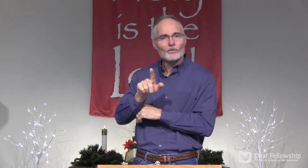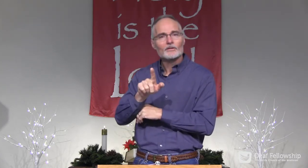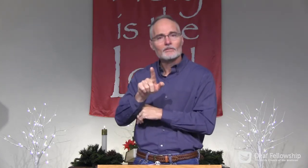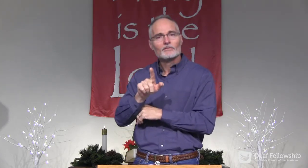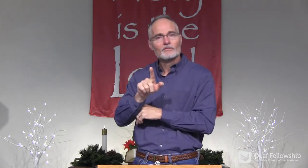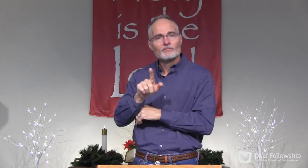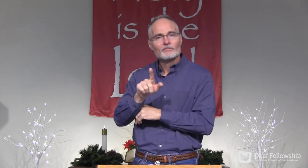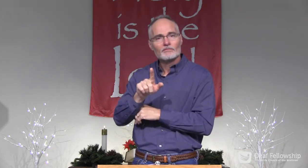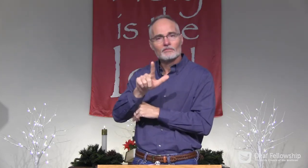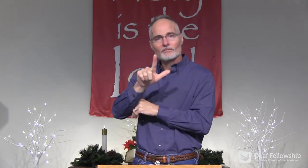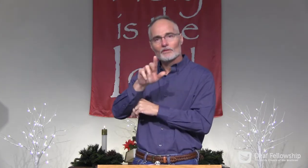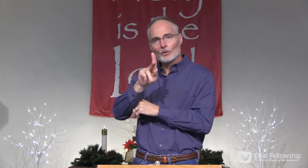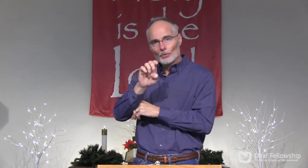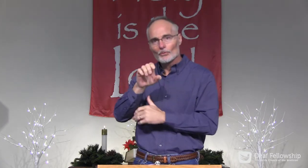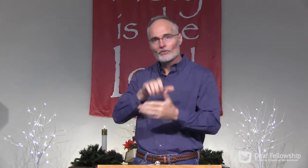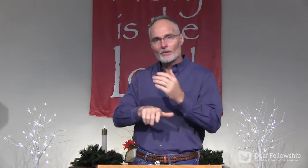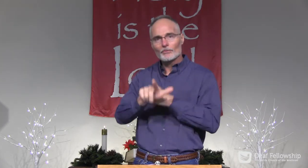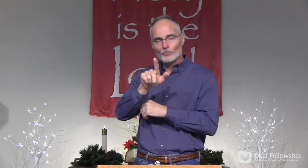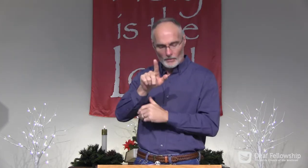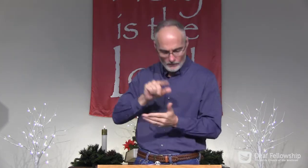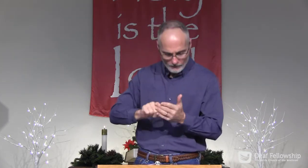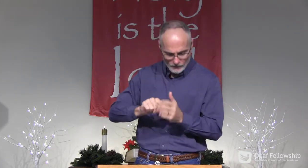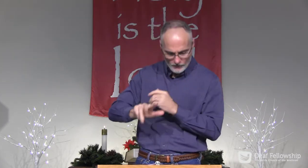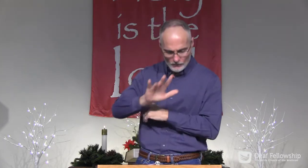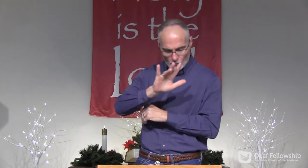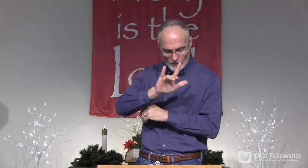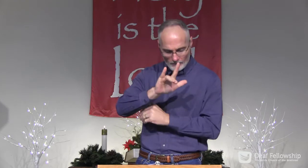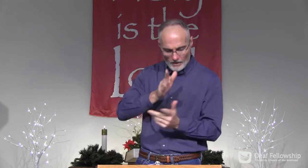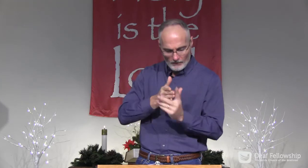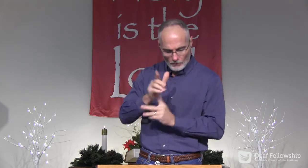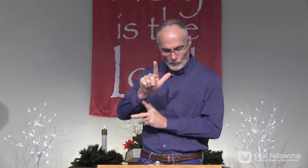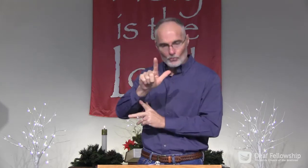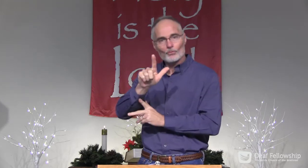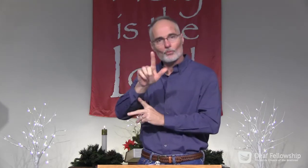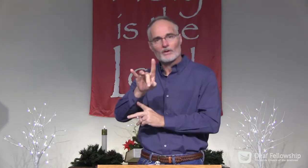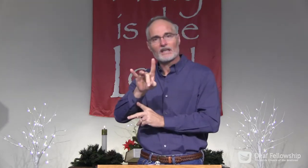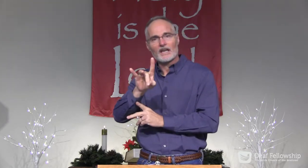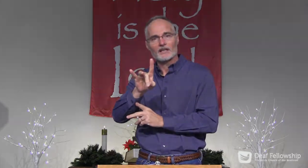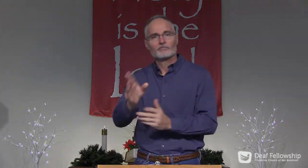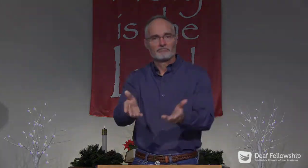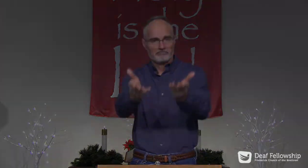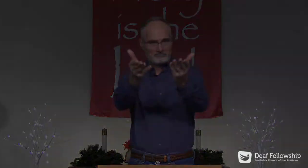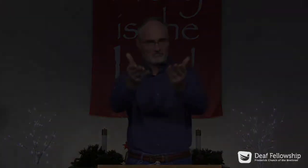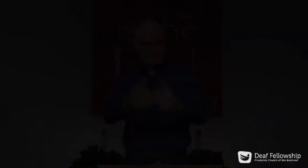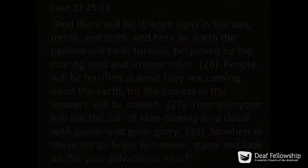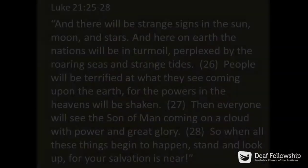chapter 21. Luke chapter 21, verses 25 through 28.